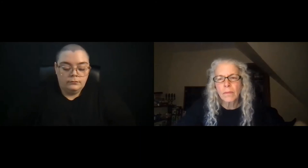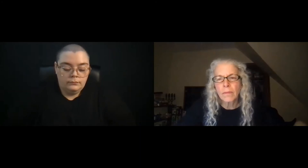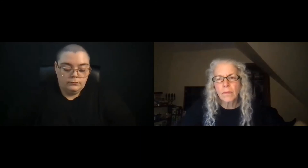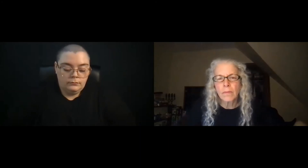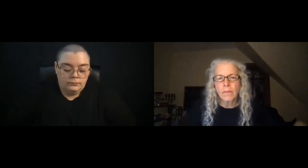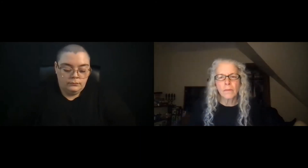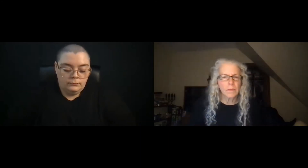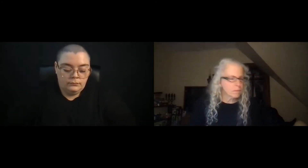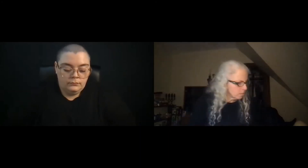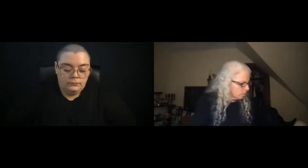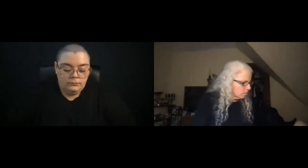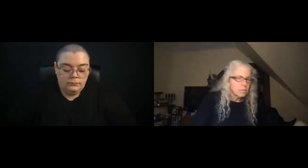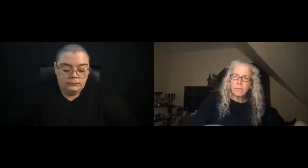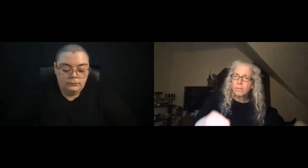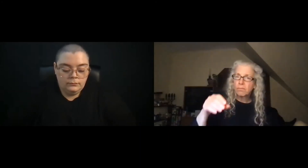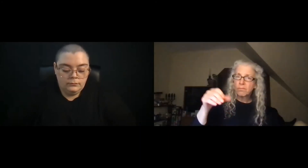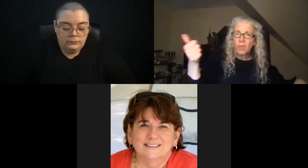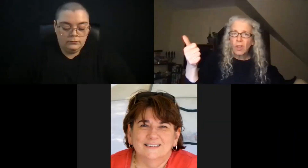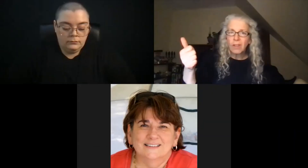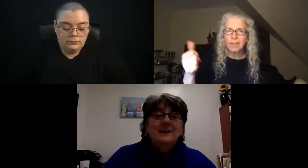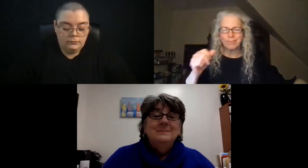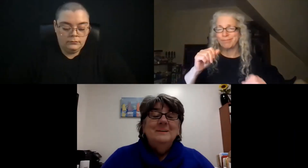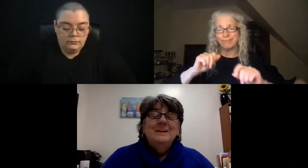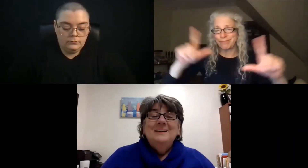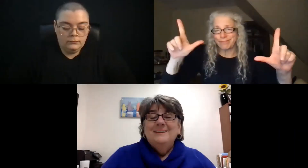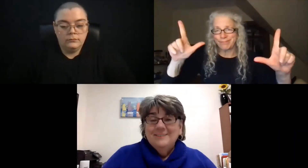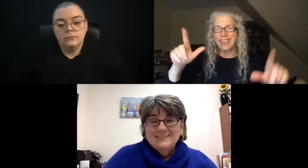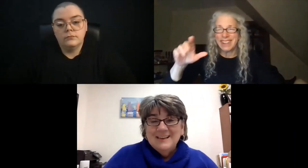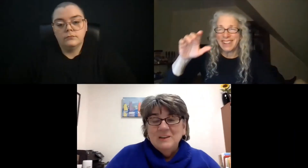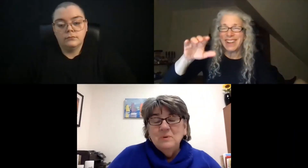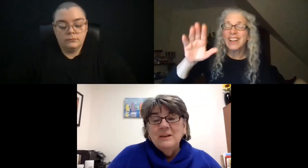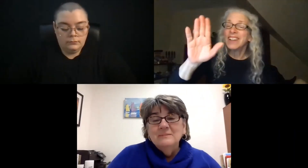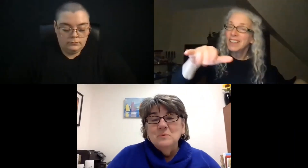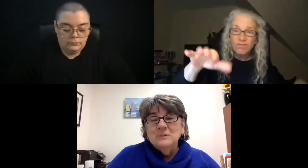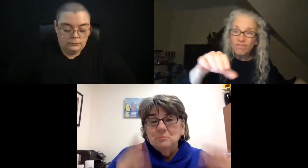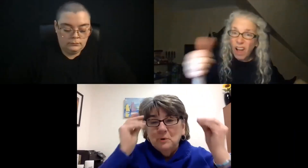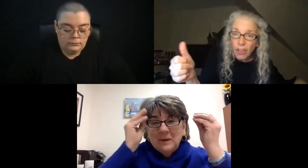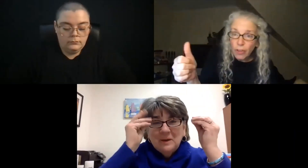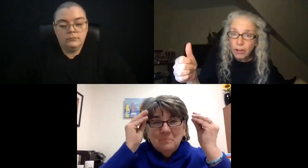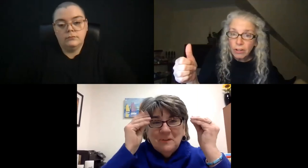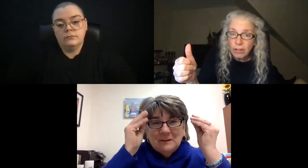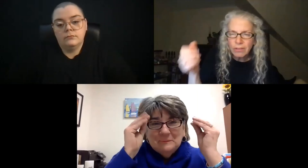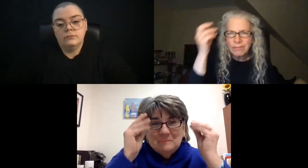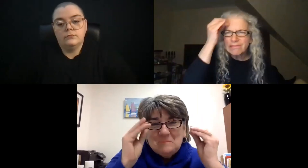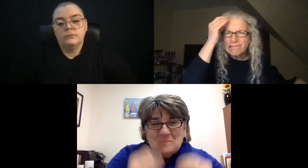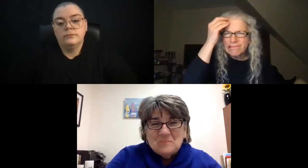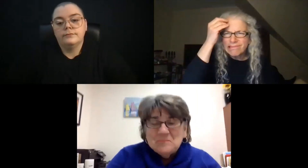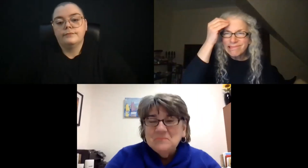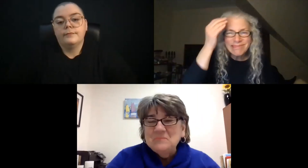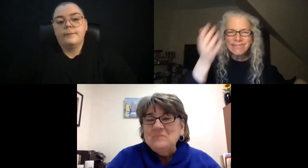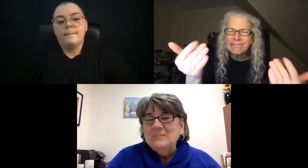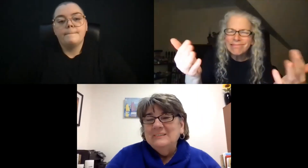Anyone else have some thoughts? Let me get my camera on again. Anyone else? What's brewing up there?